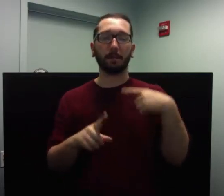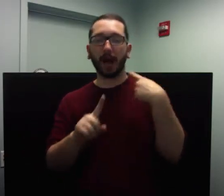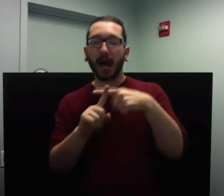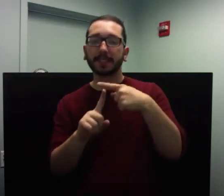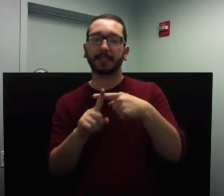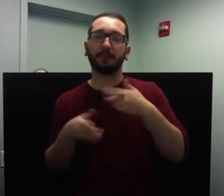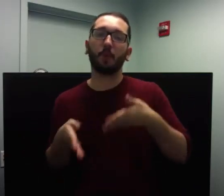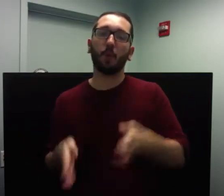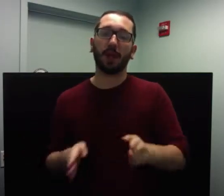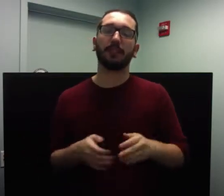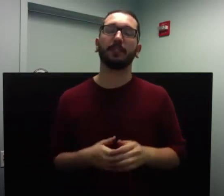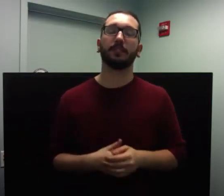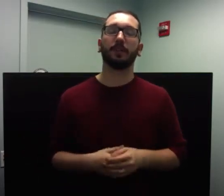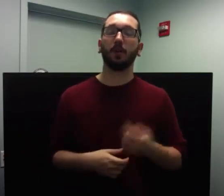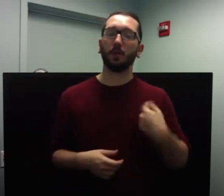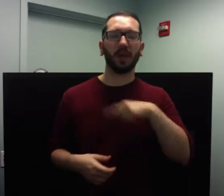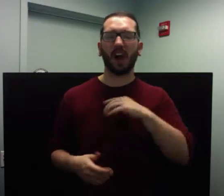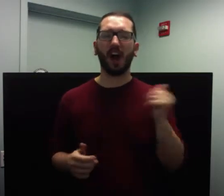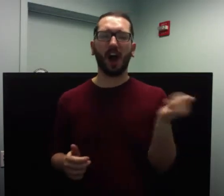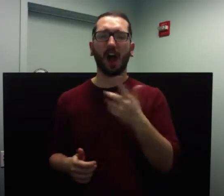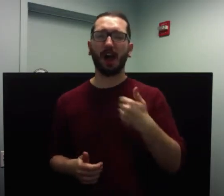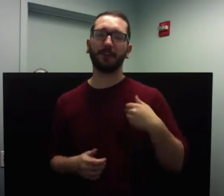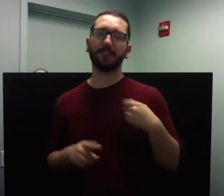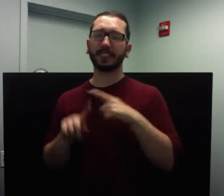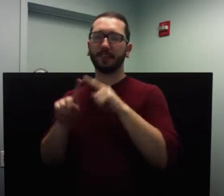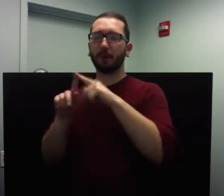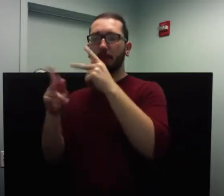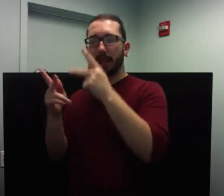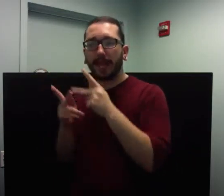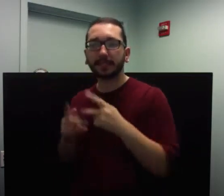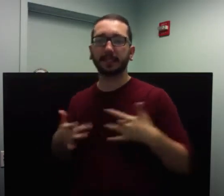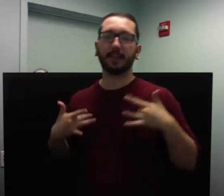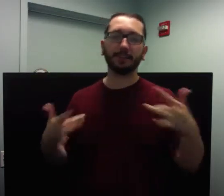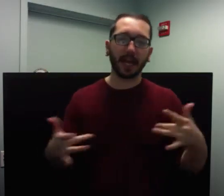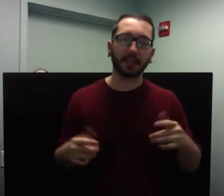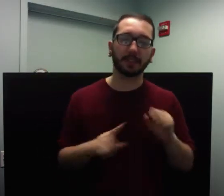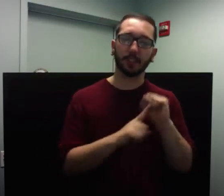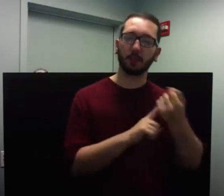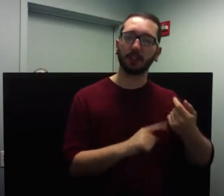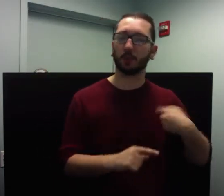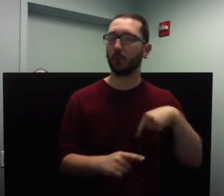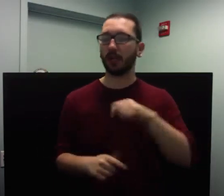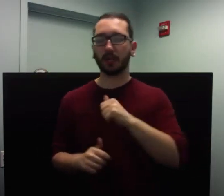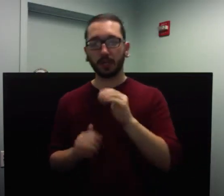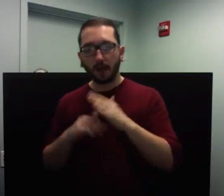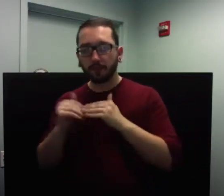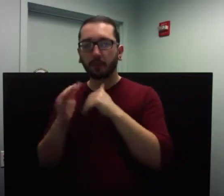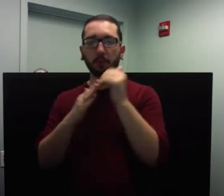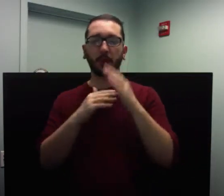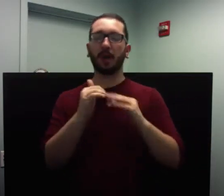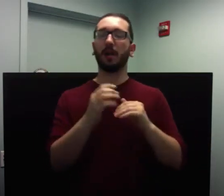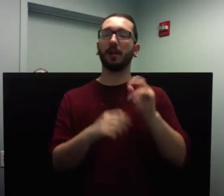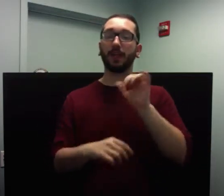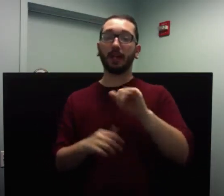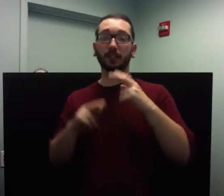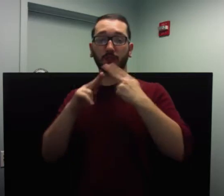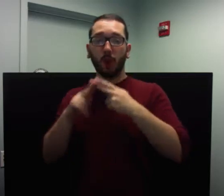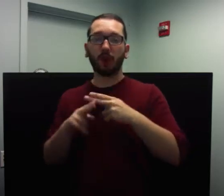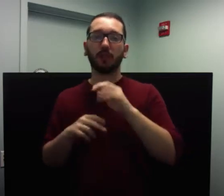places, events, situations with which we're comfortable. This is known as our comfort zone. We each